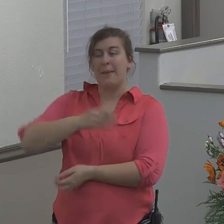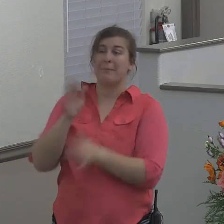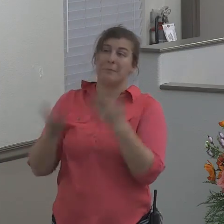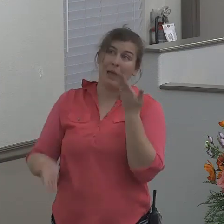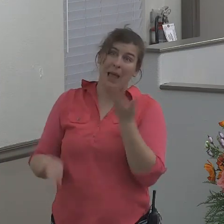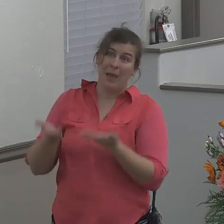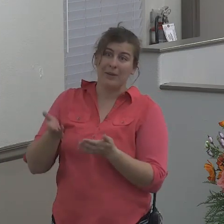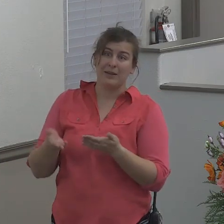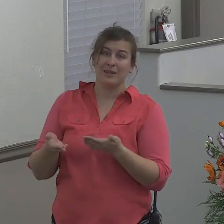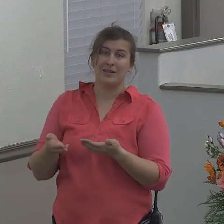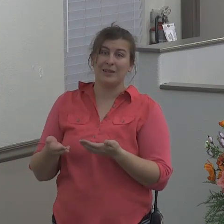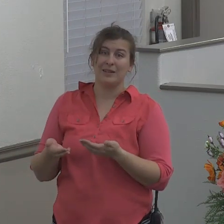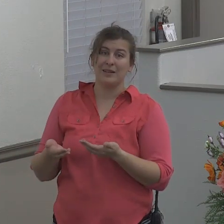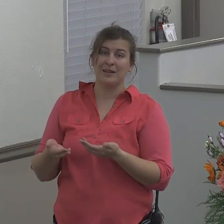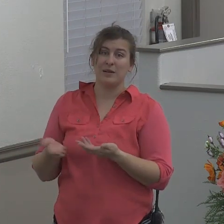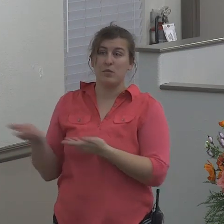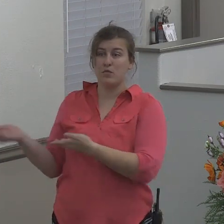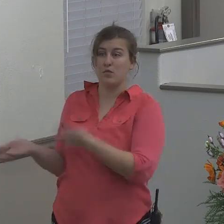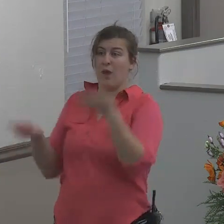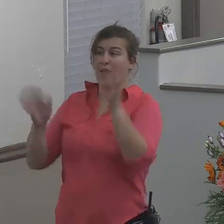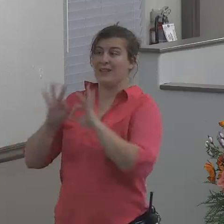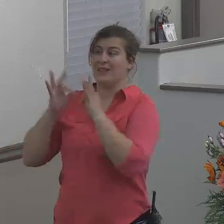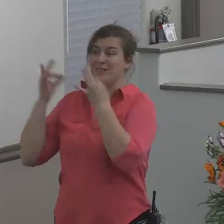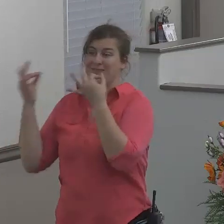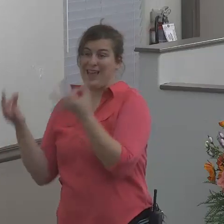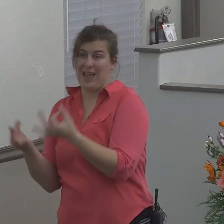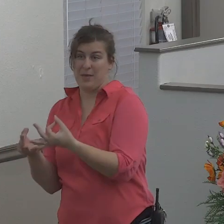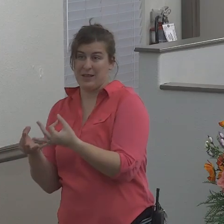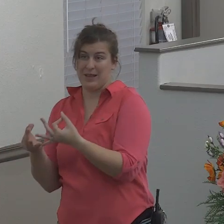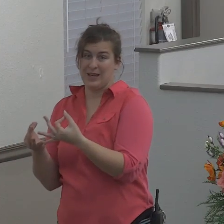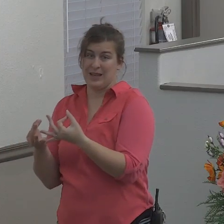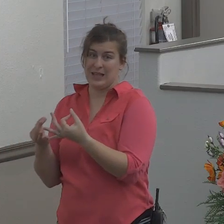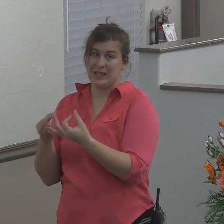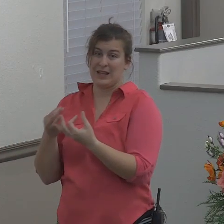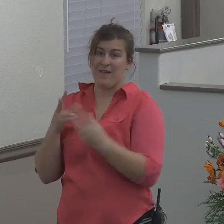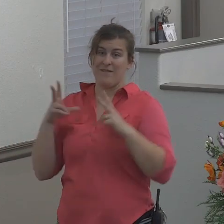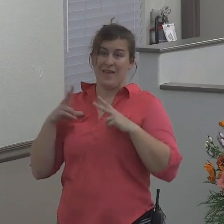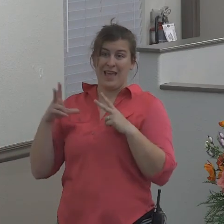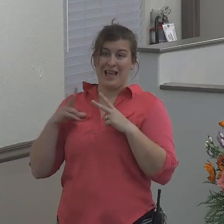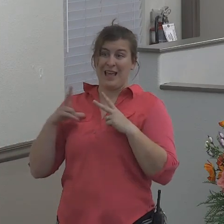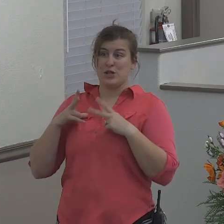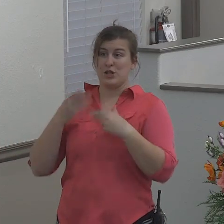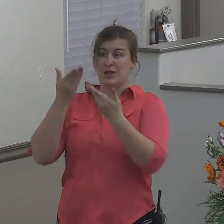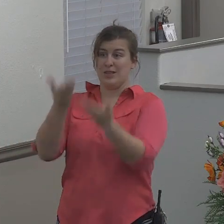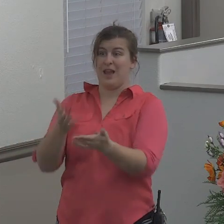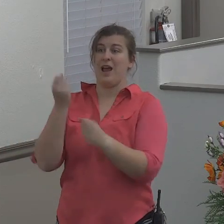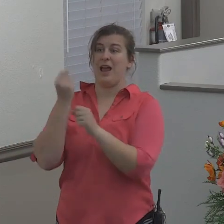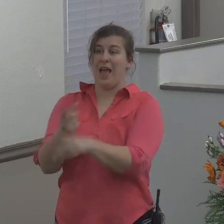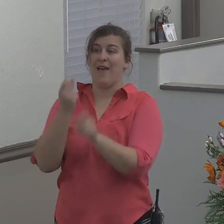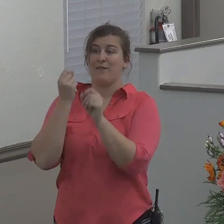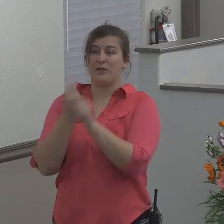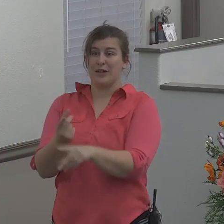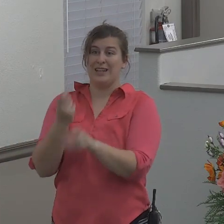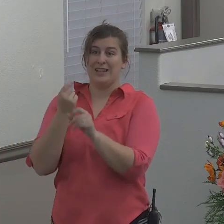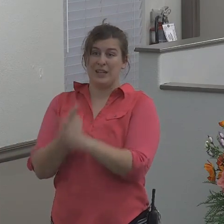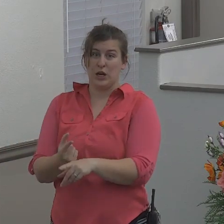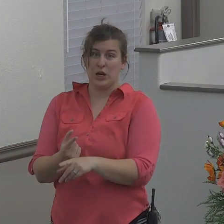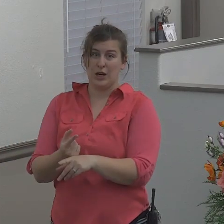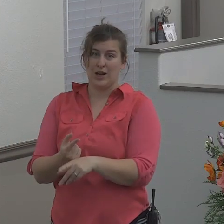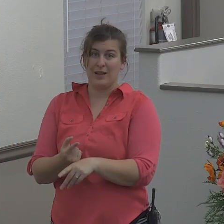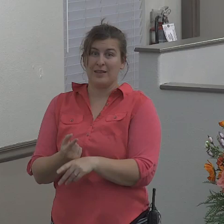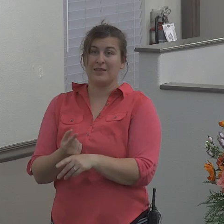ended up taking Miss Jonah and their 12 kids on vacation every year to Nineveh just so he could remind them